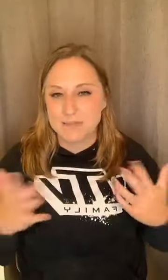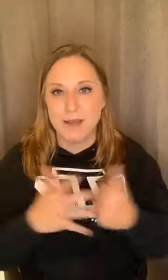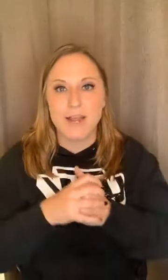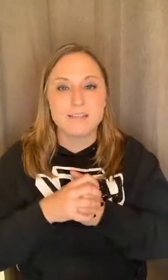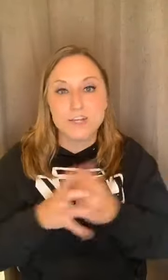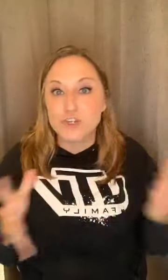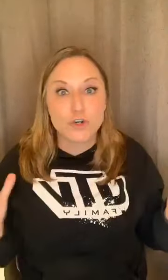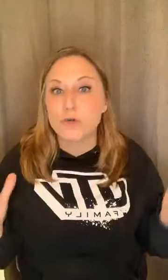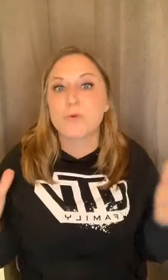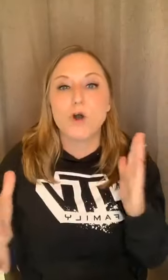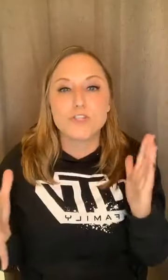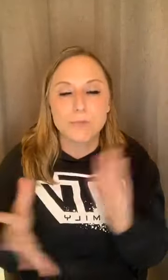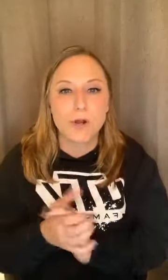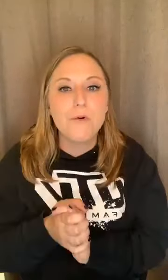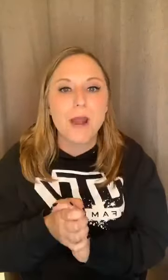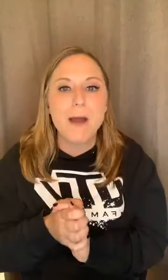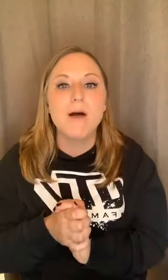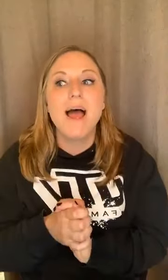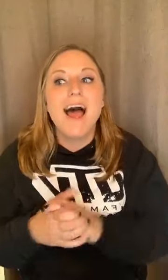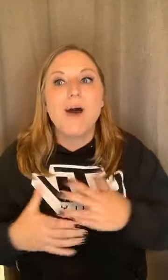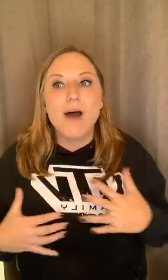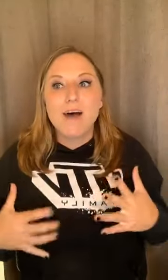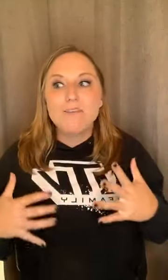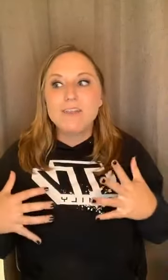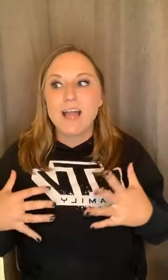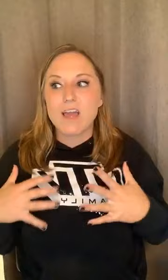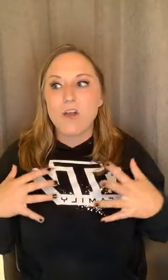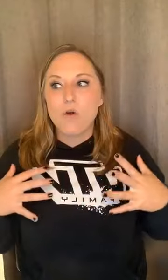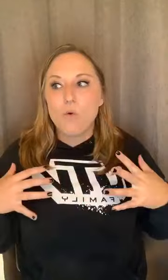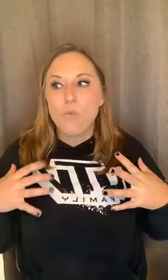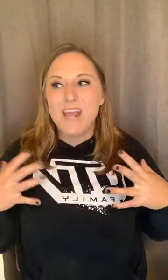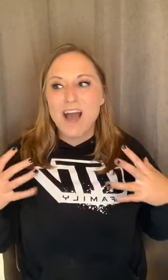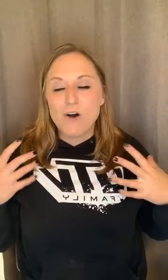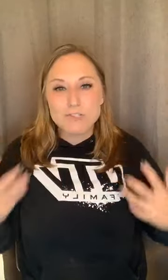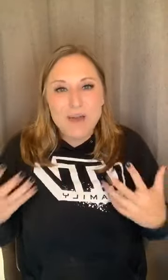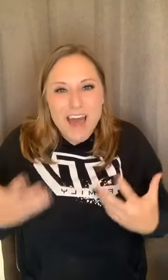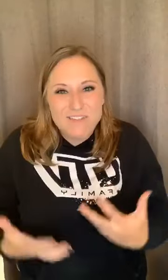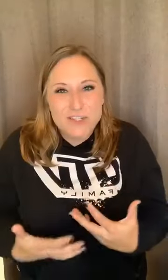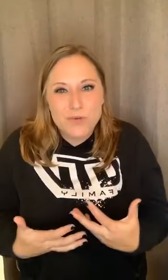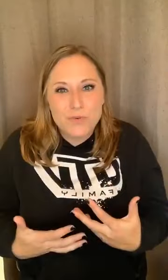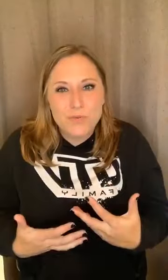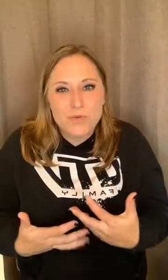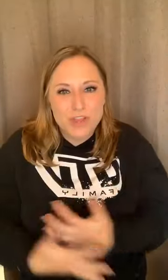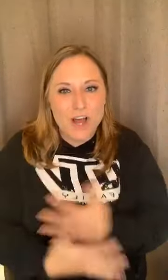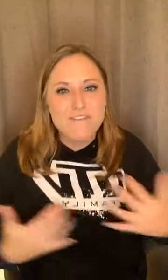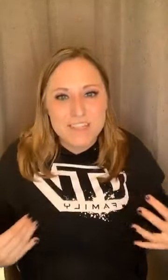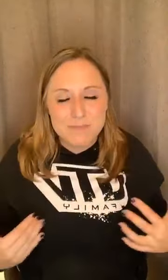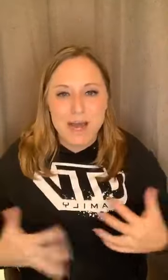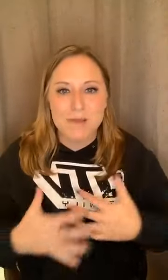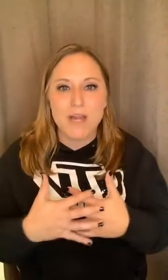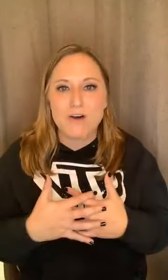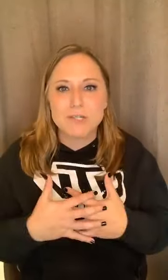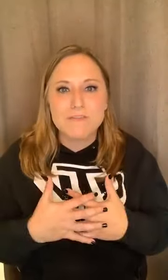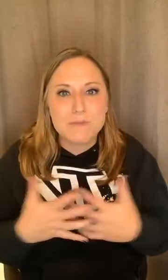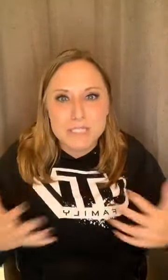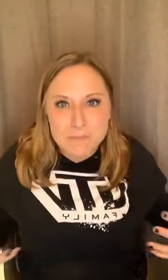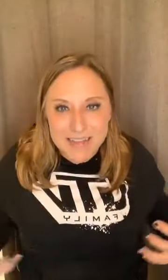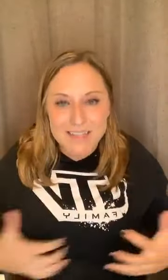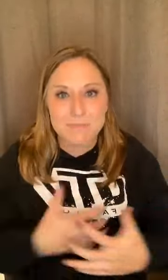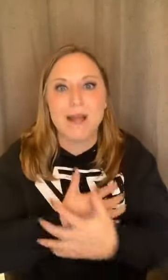my signature group coaching program. However, like we also have to love this body. We also have to respect this body.